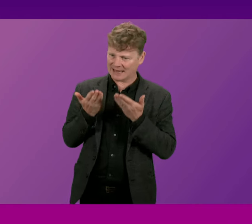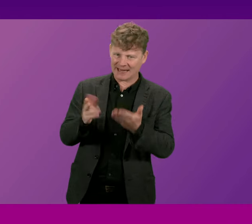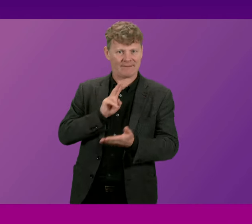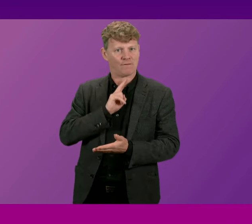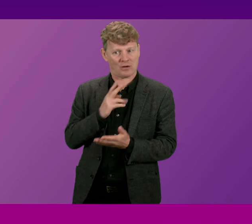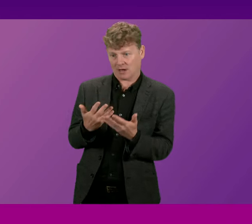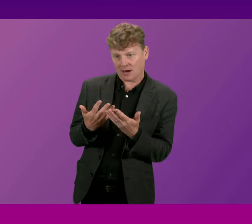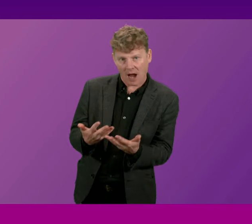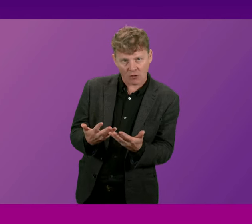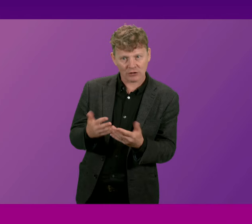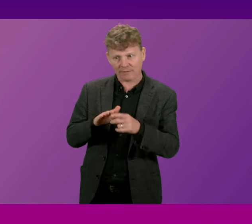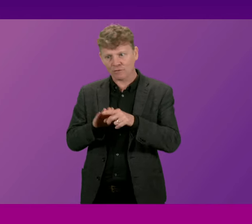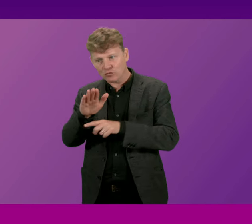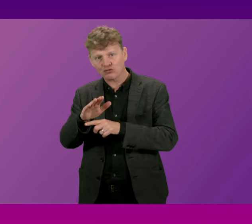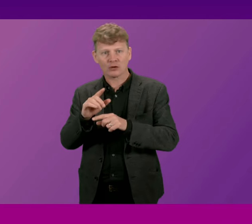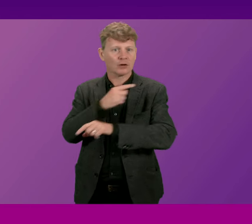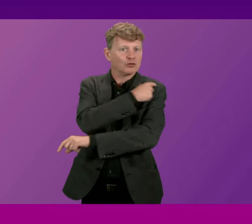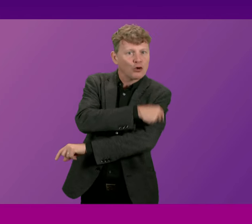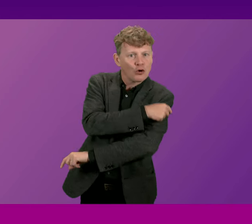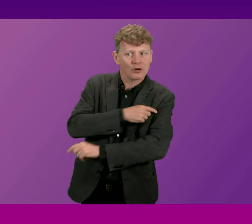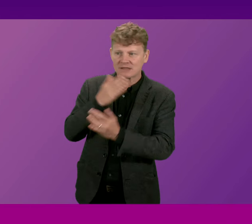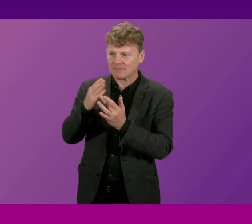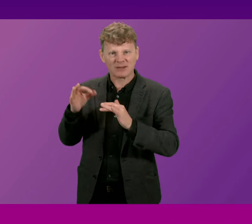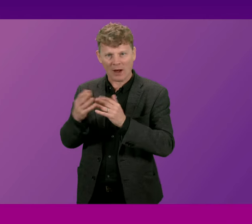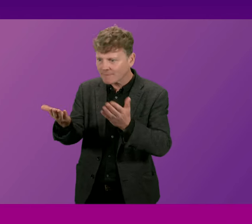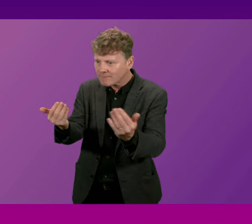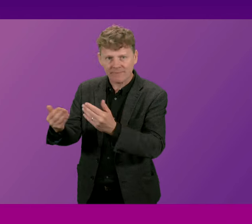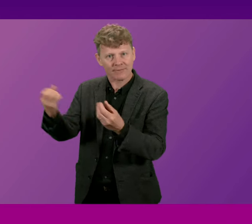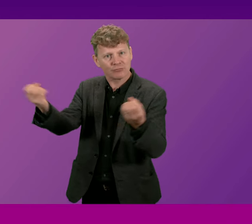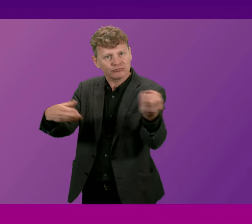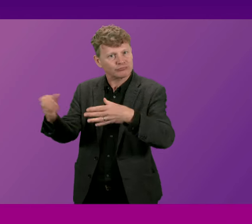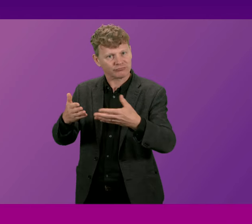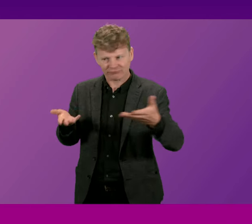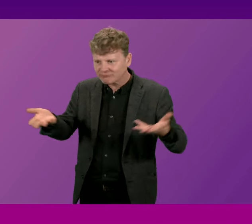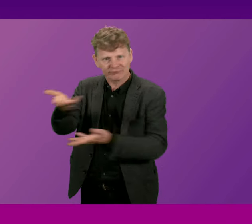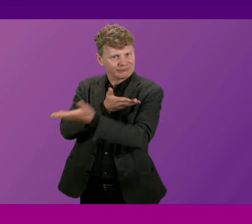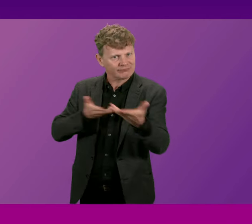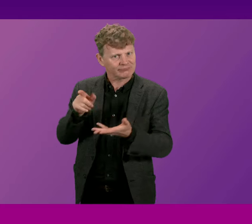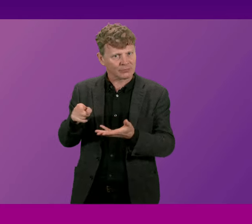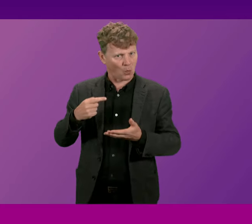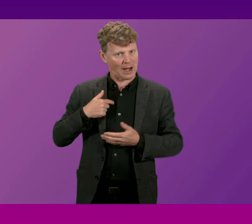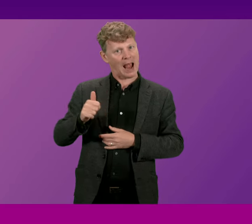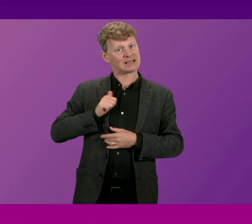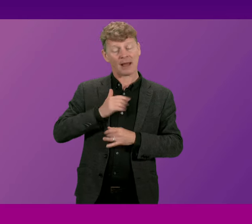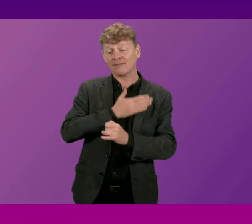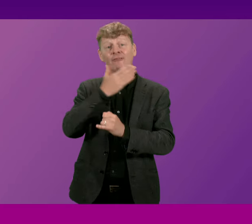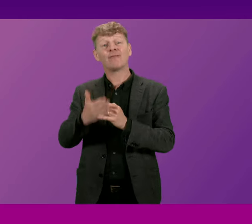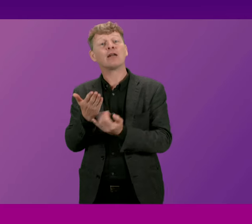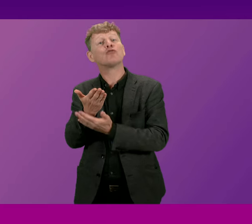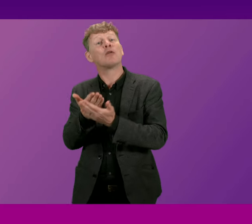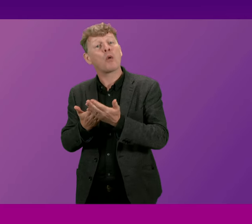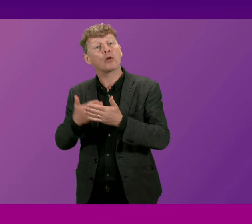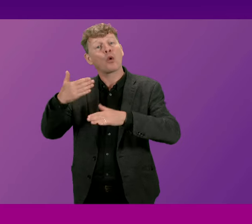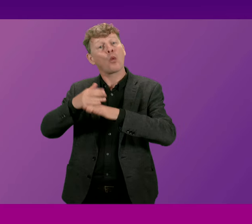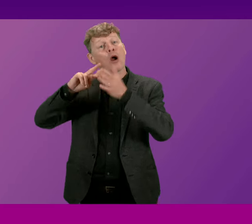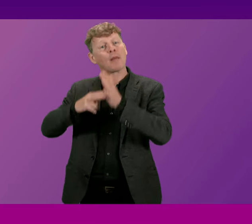nursing and midwifery workforce as part of the task force activity and we expect the final report and the work plan to